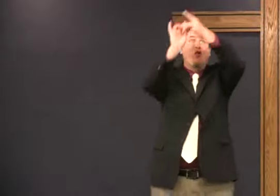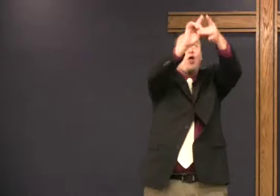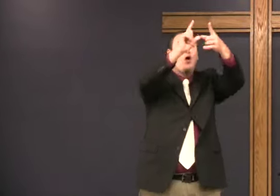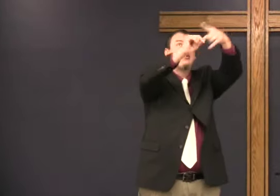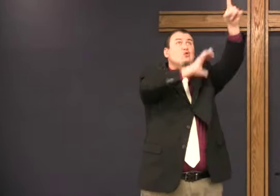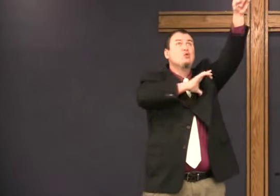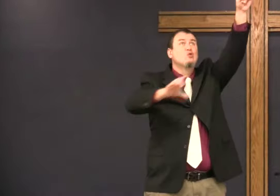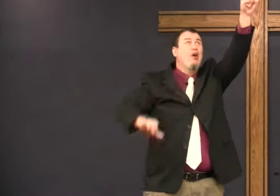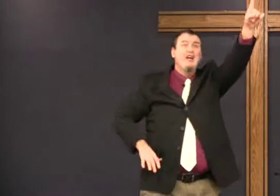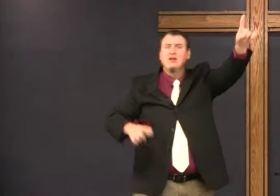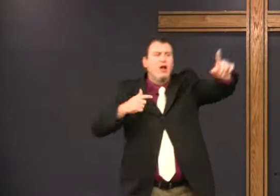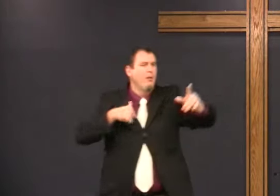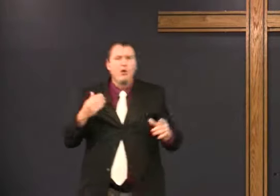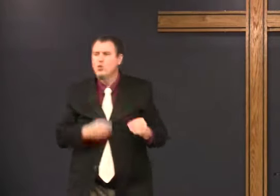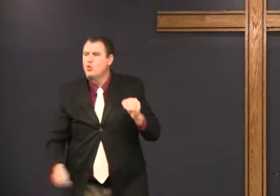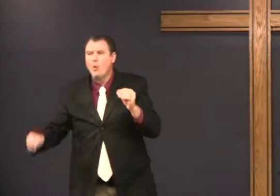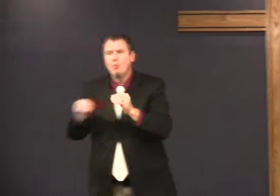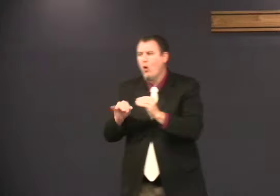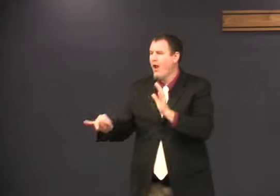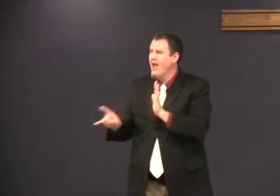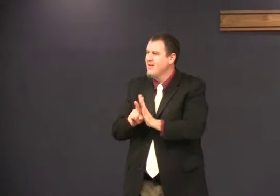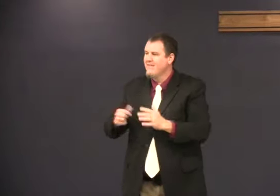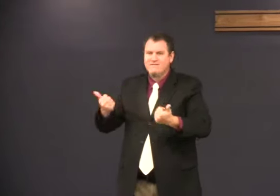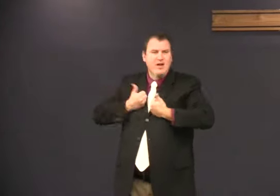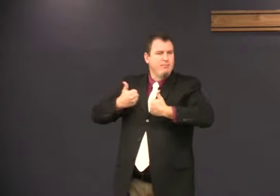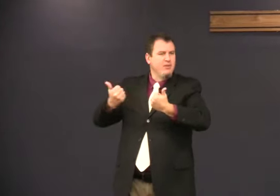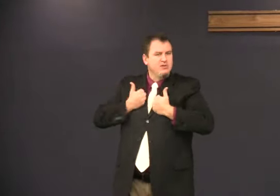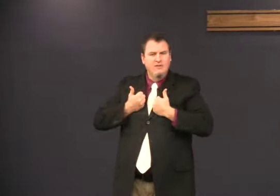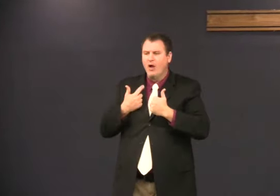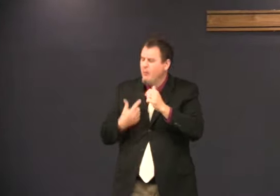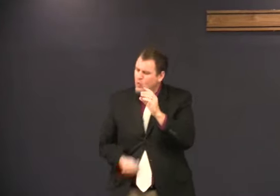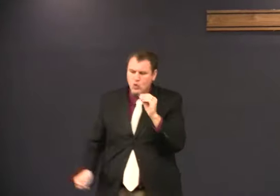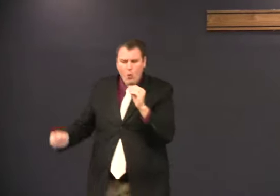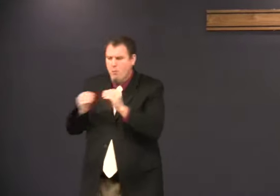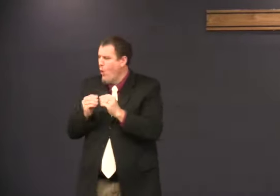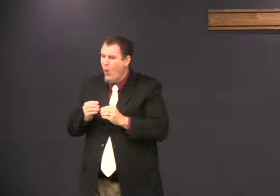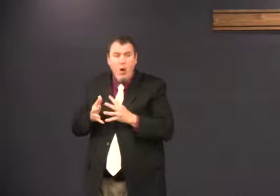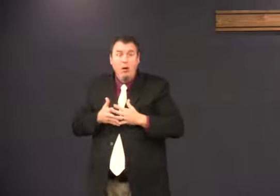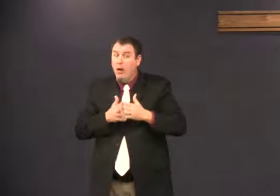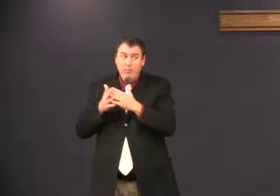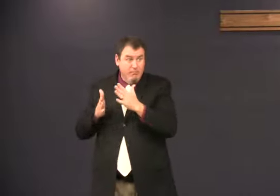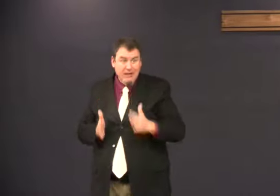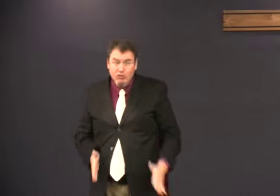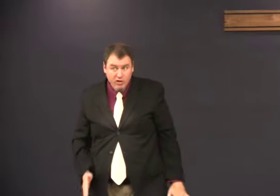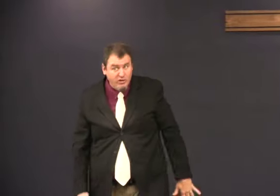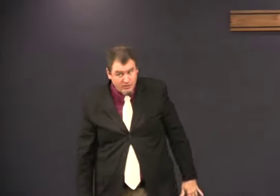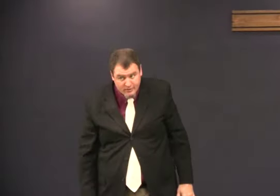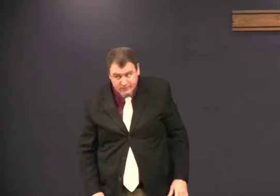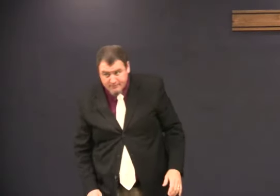Because if you belong to Christ, you don't have the identity of yourself anymore.